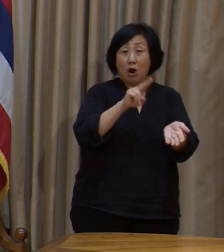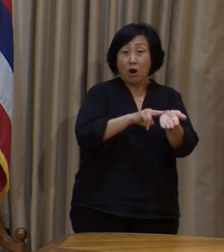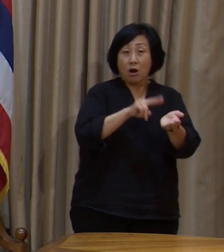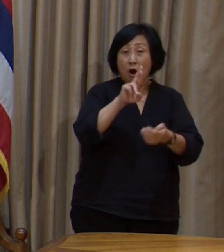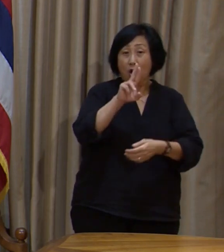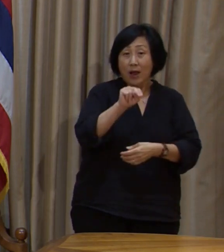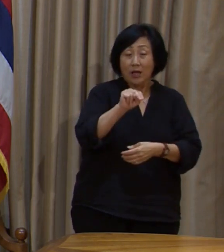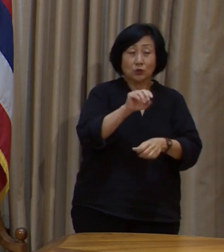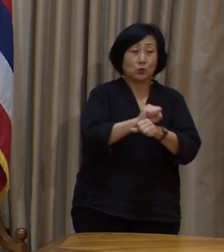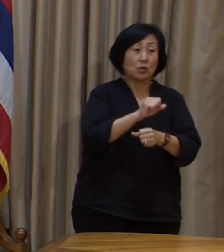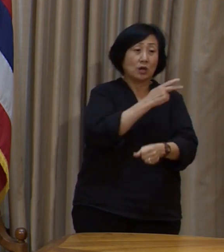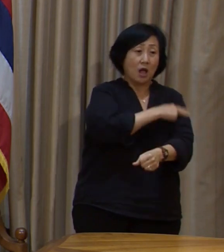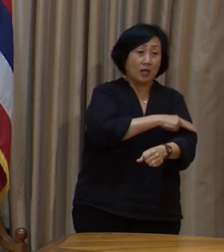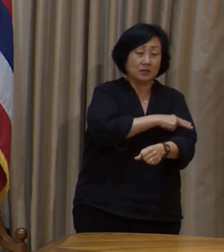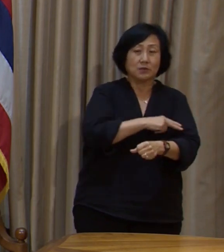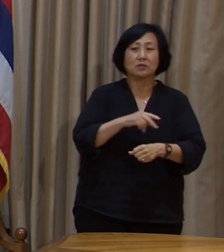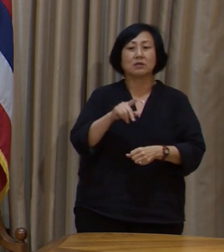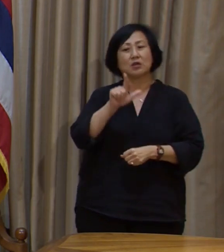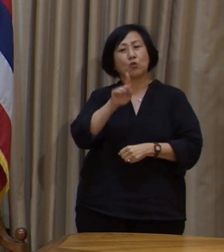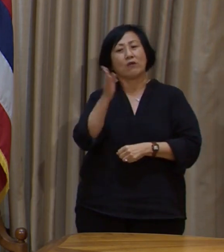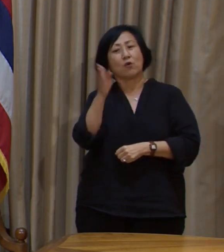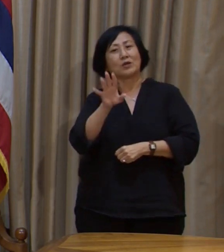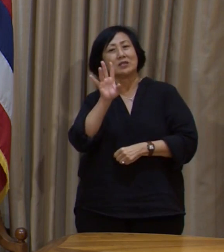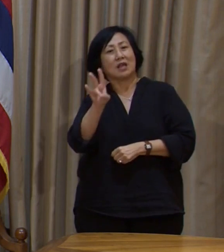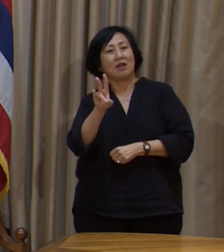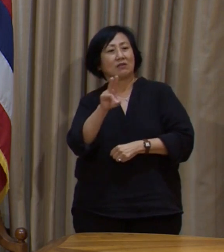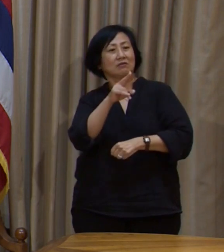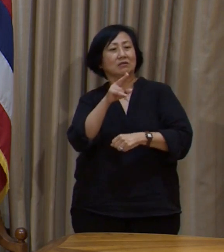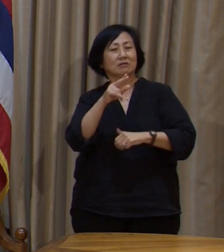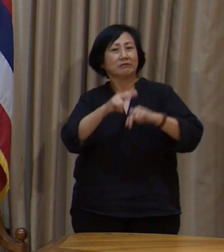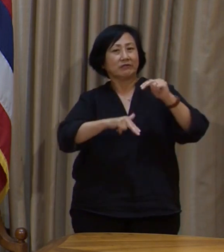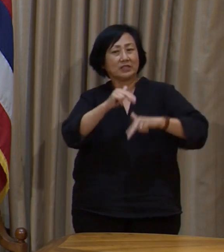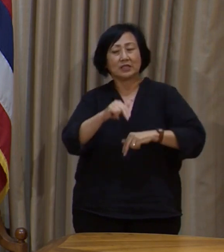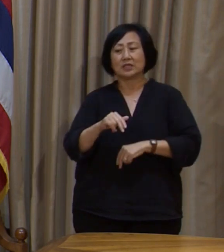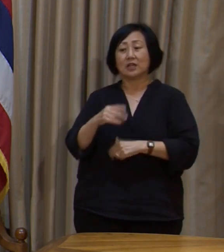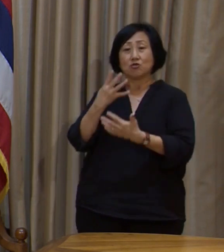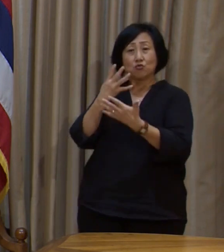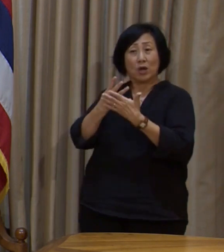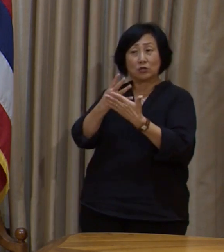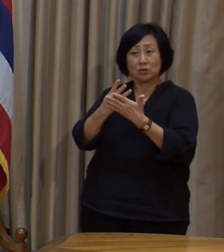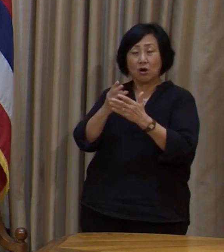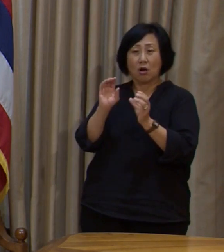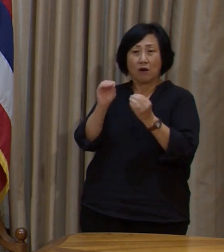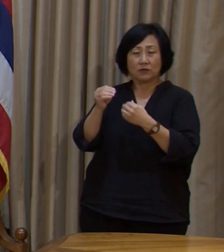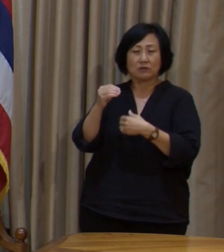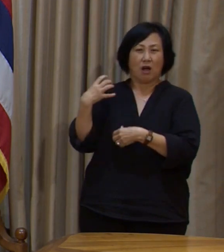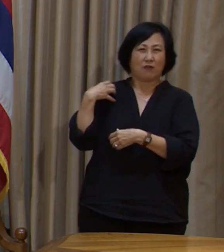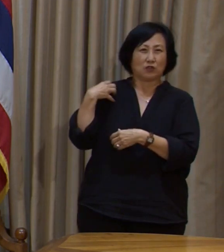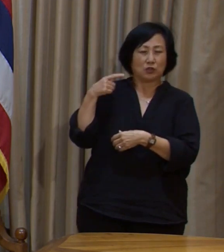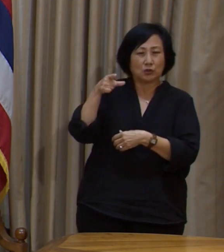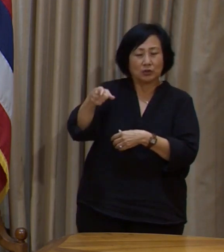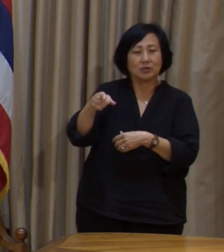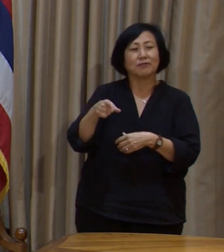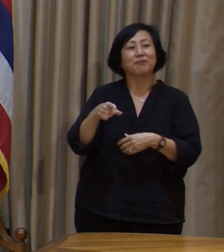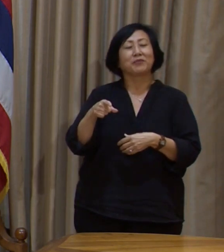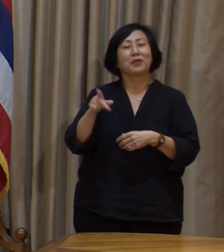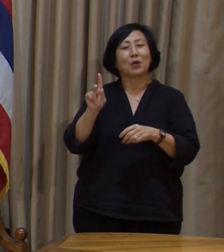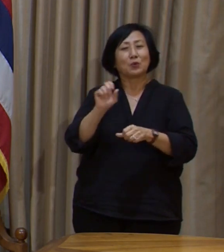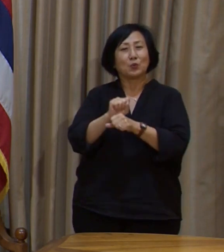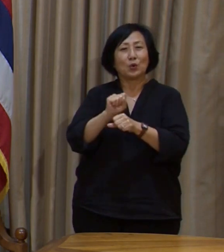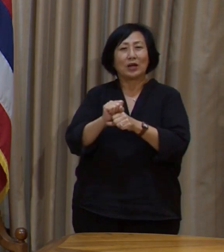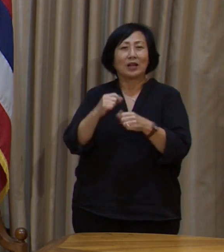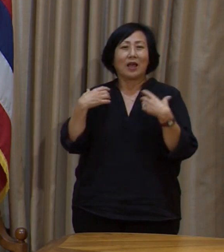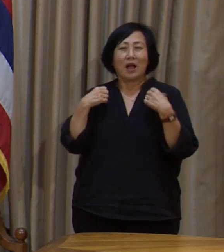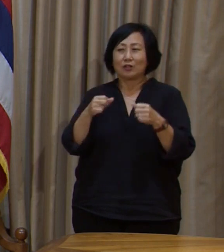who work in hospital and 24-7 facilities, correctional and institutional and health positions